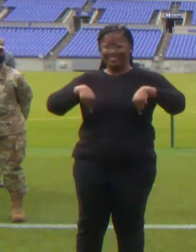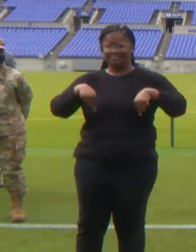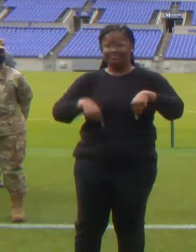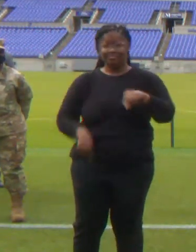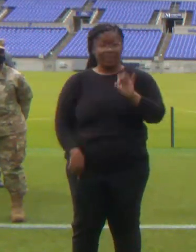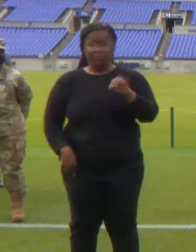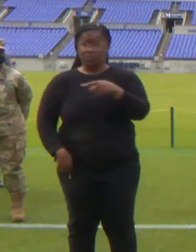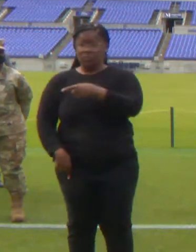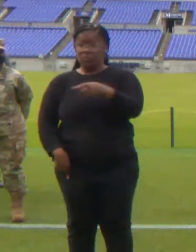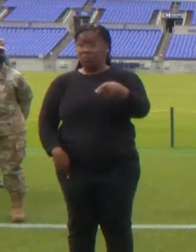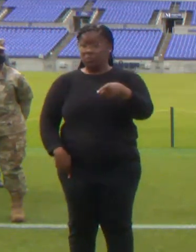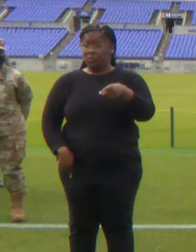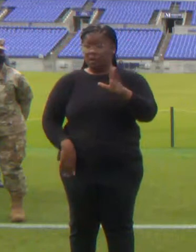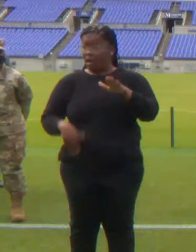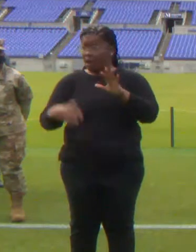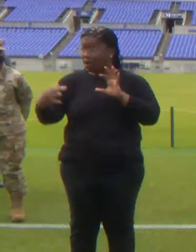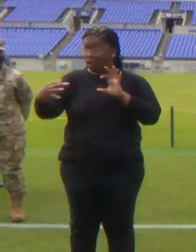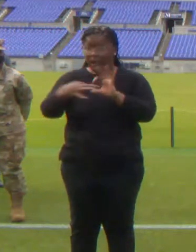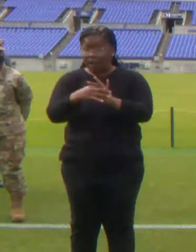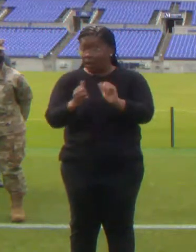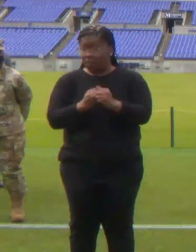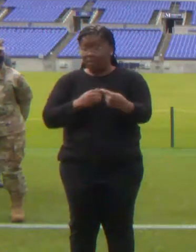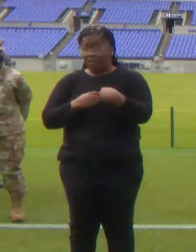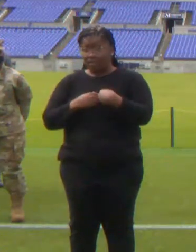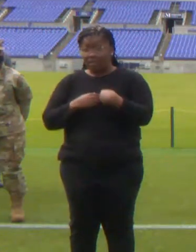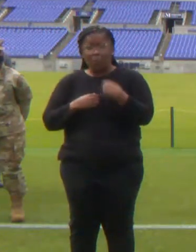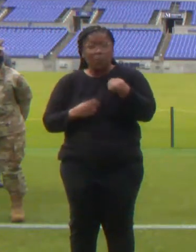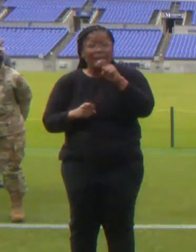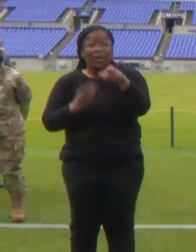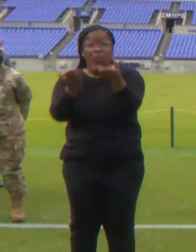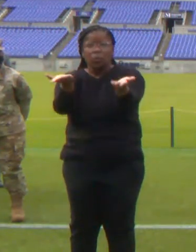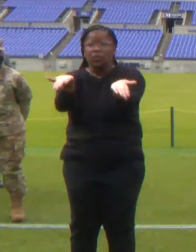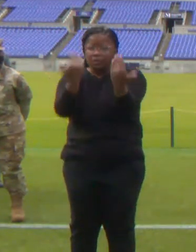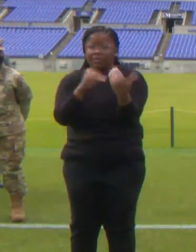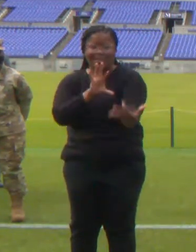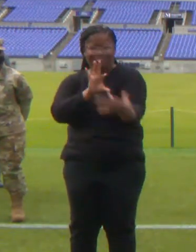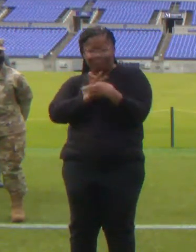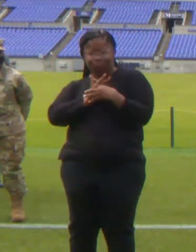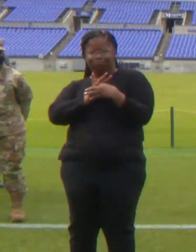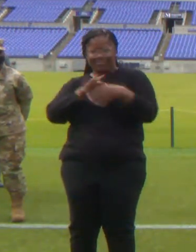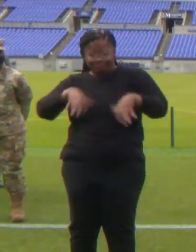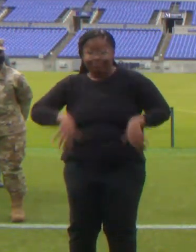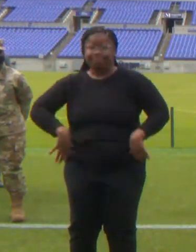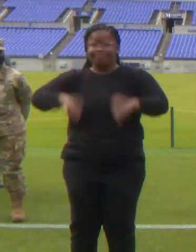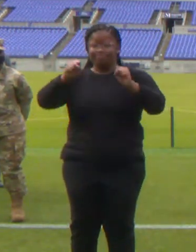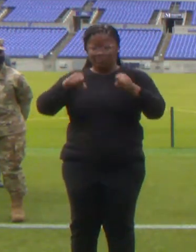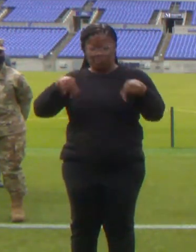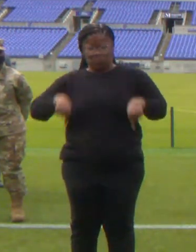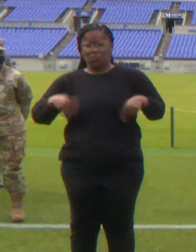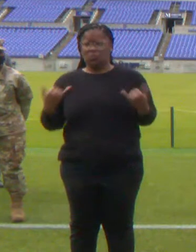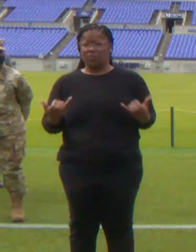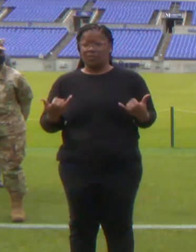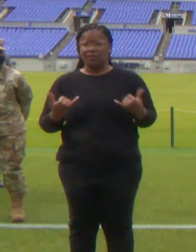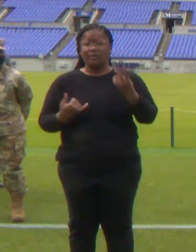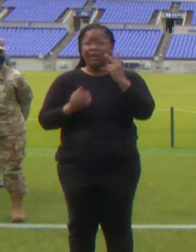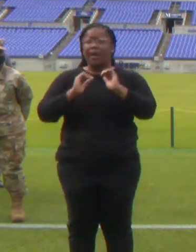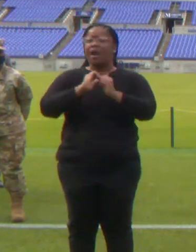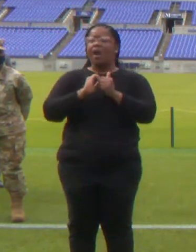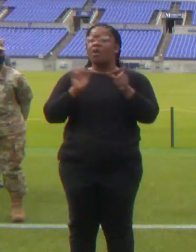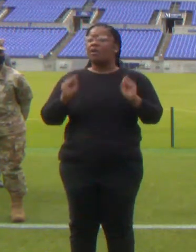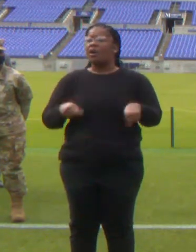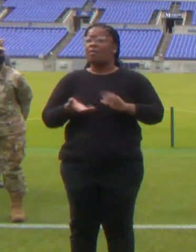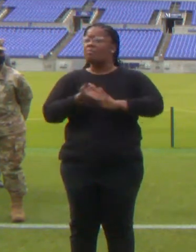we need you. You know, and take the time today to learn how you can become more involved in this process.